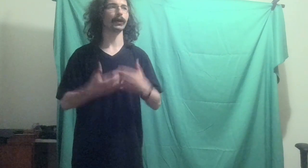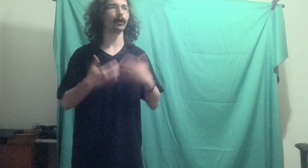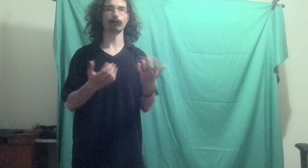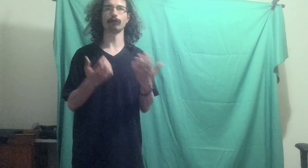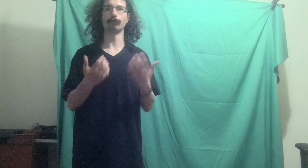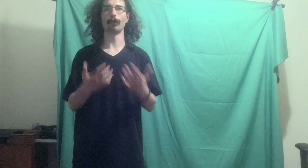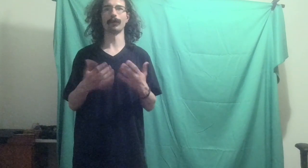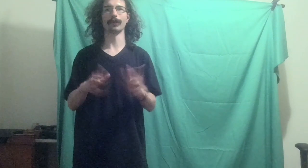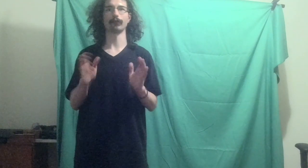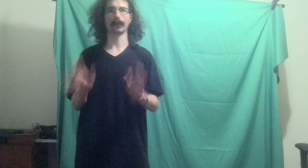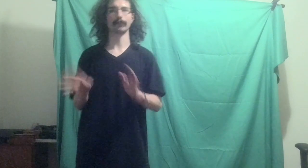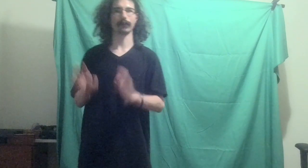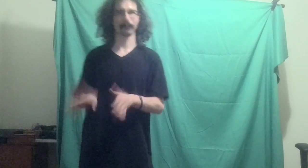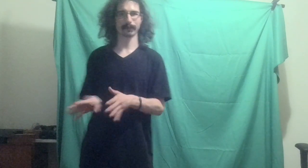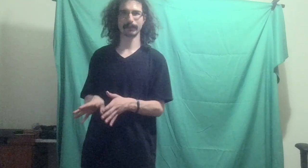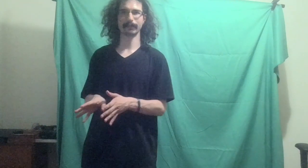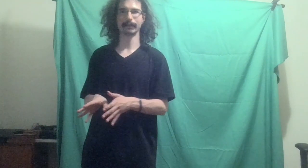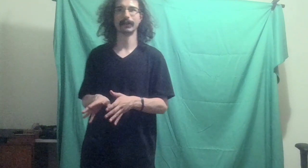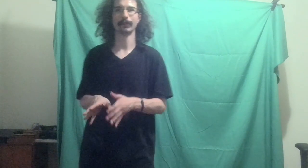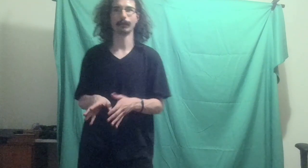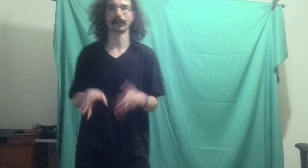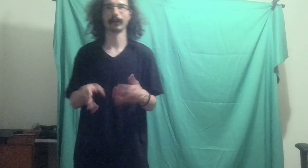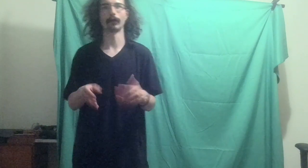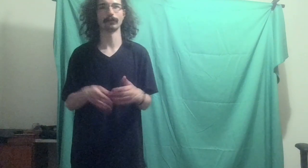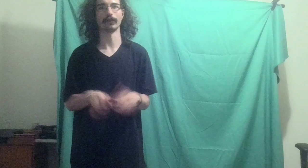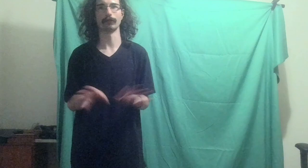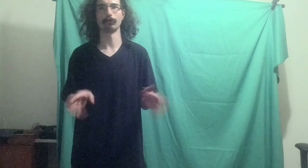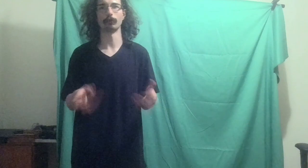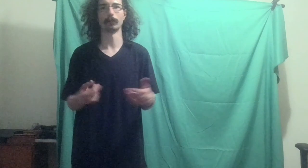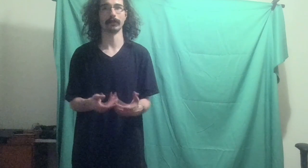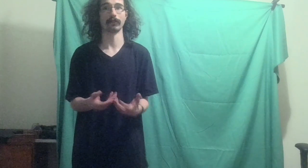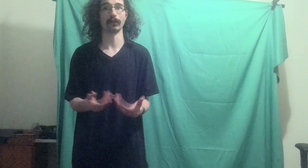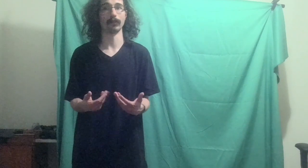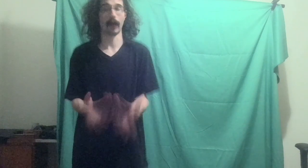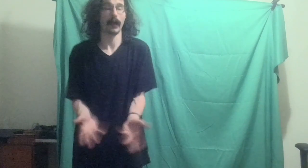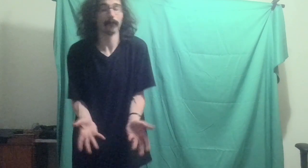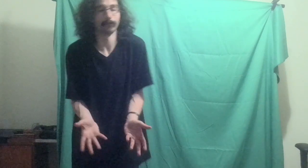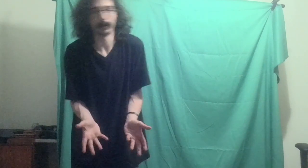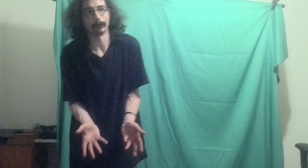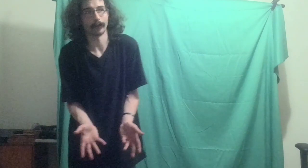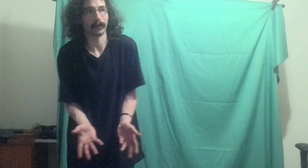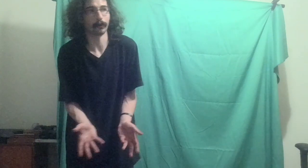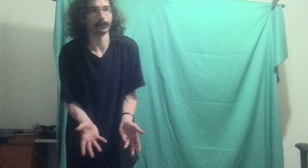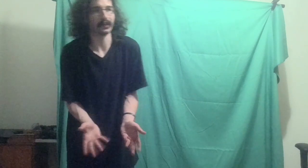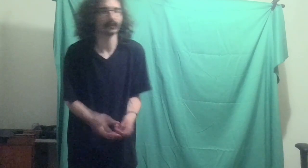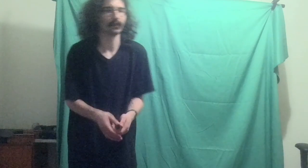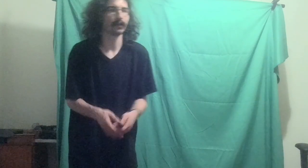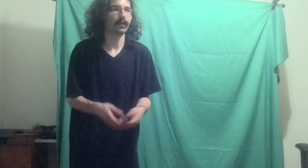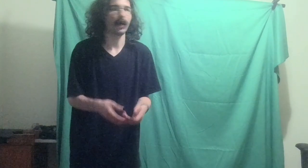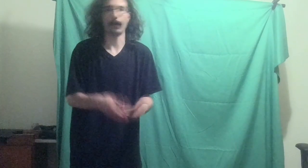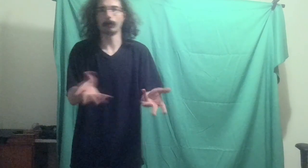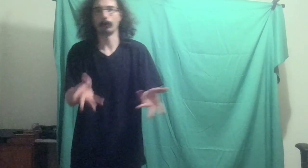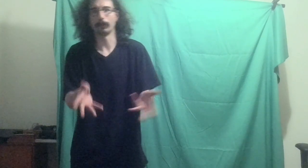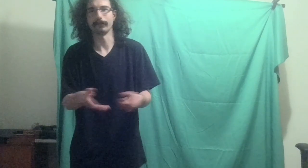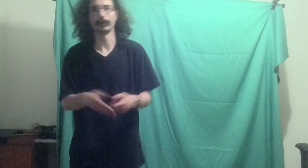also don't want to make trash content, which I know sounds stupid because I am making trash content. I make horrible videos,